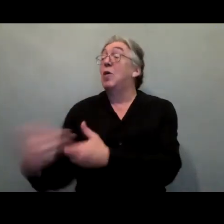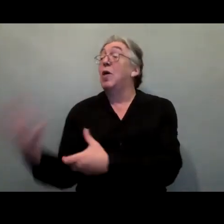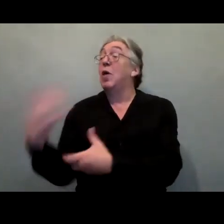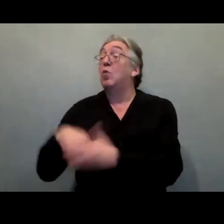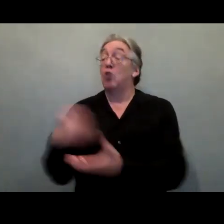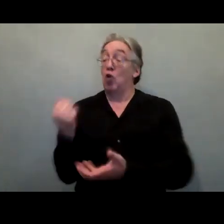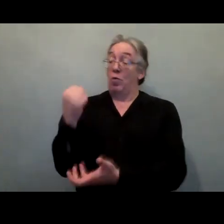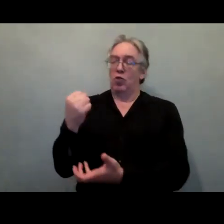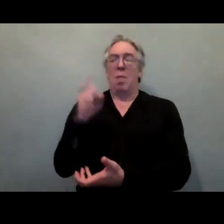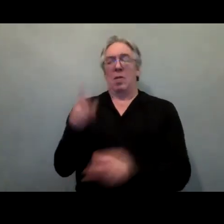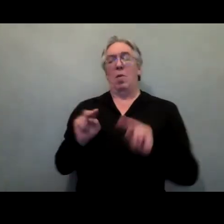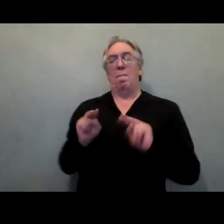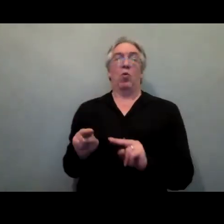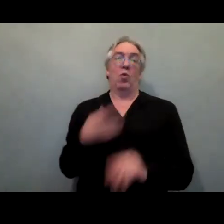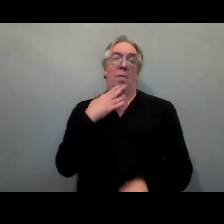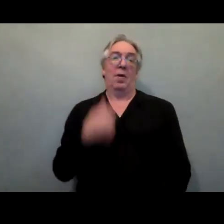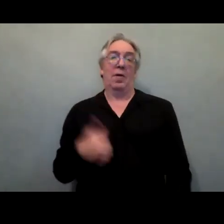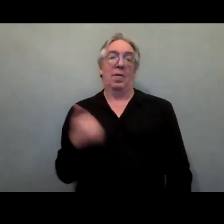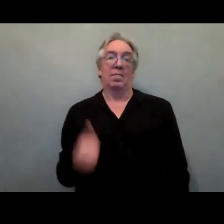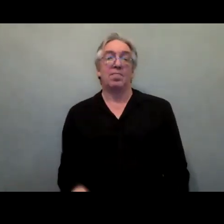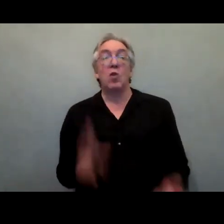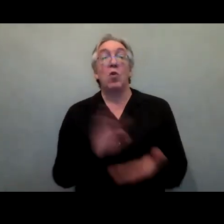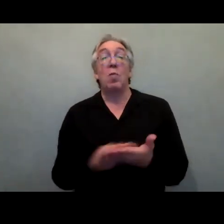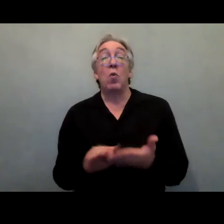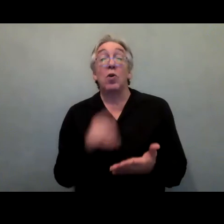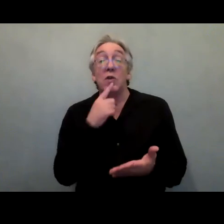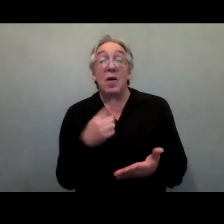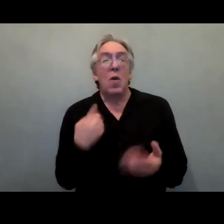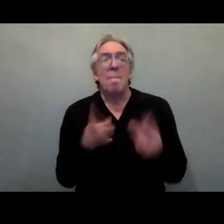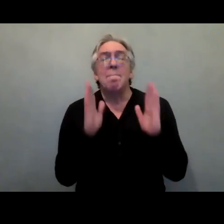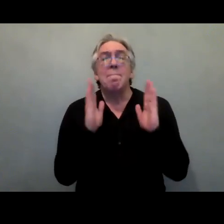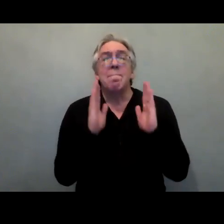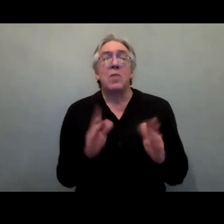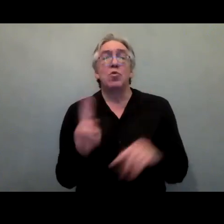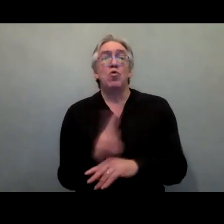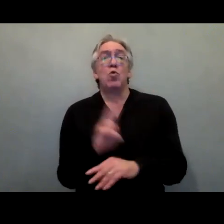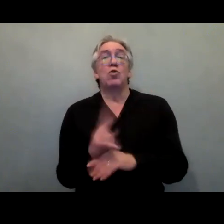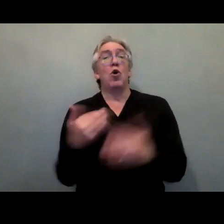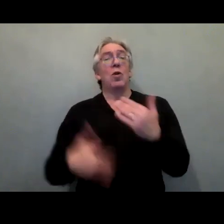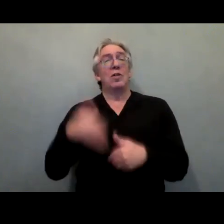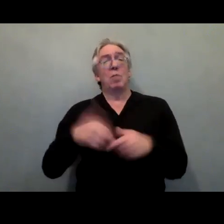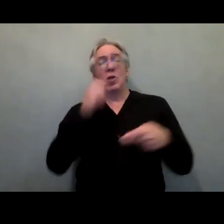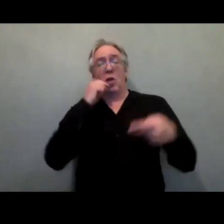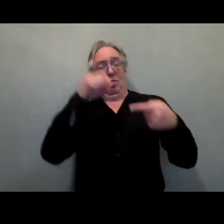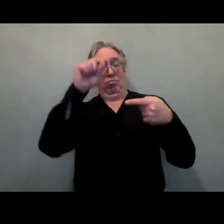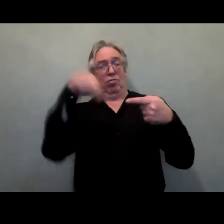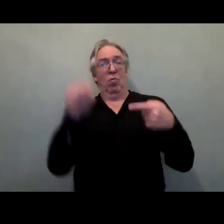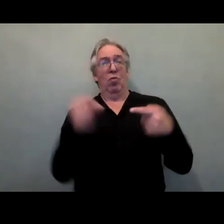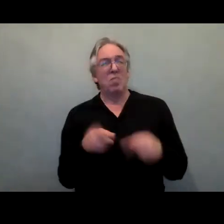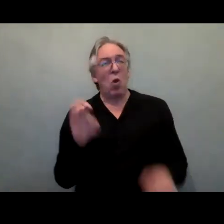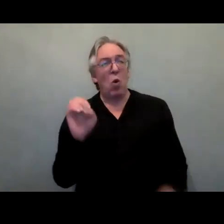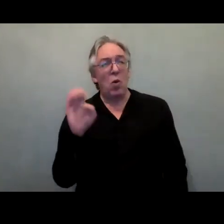recommends adopting and systematically using the disability marker of the OACD,